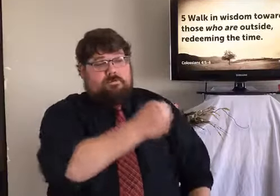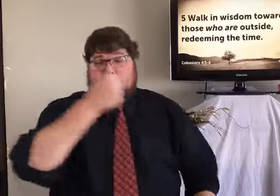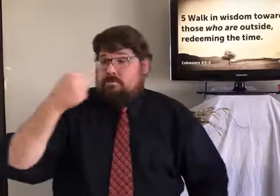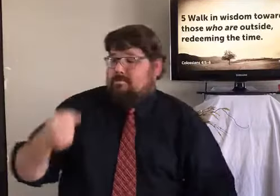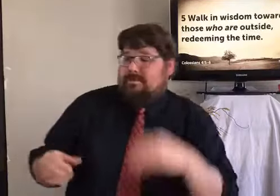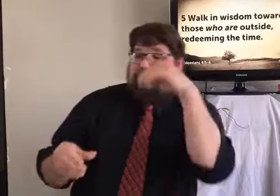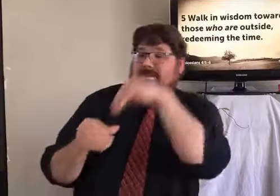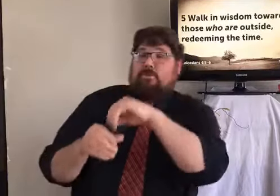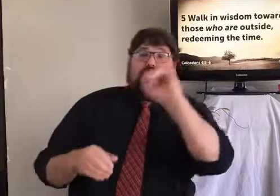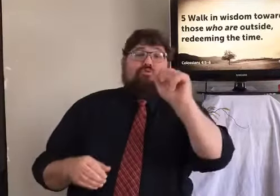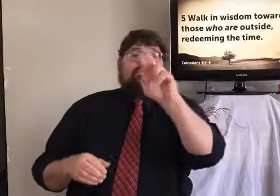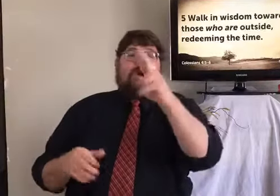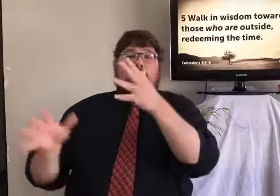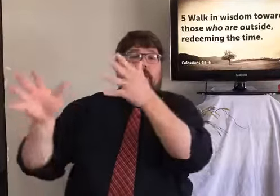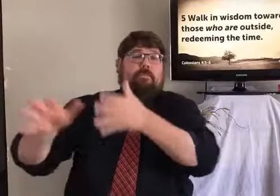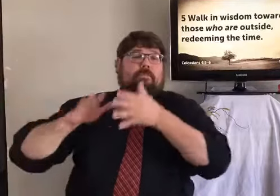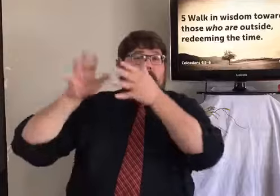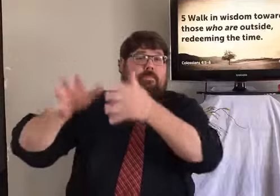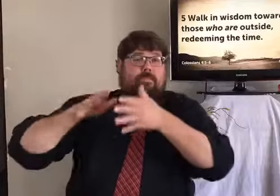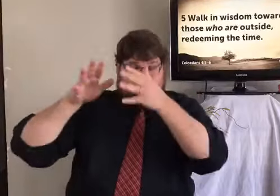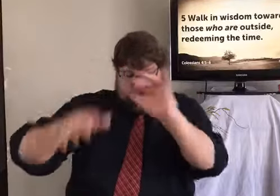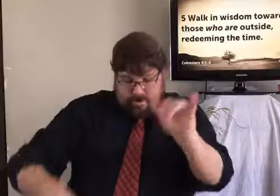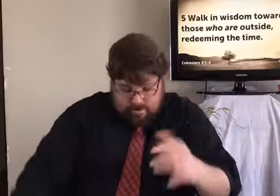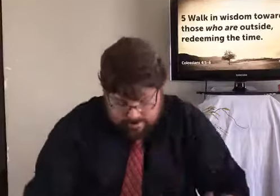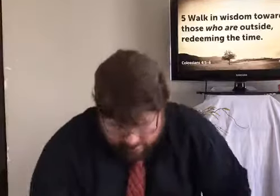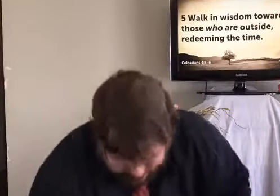Live in right relationships with other people. Jesus does not...